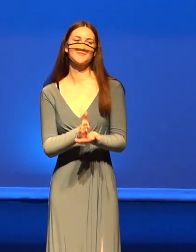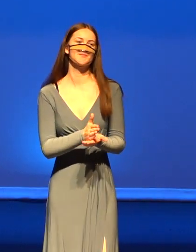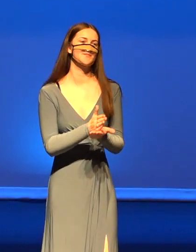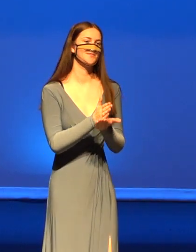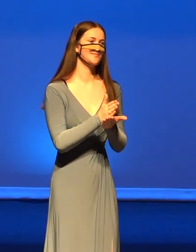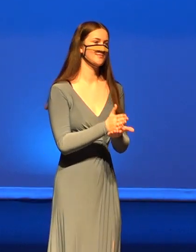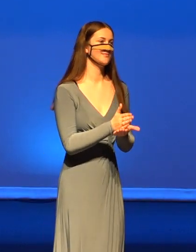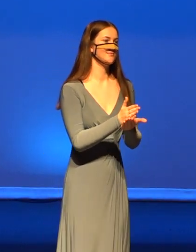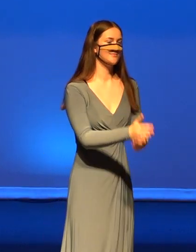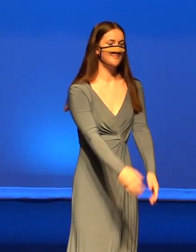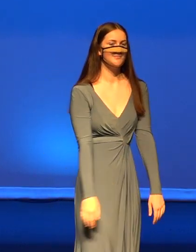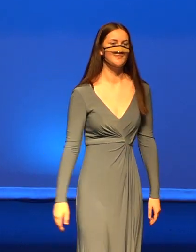cut it out.